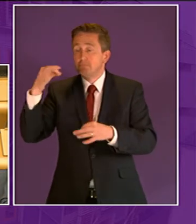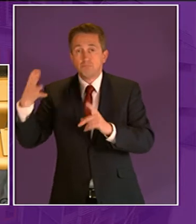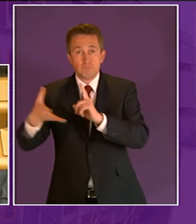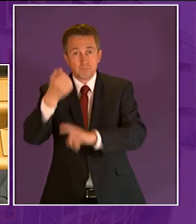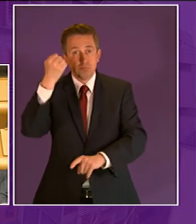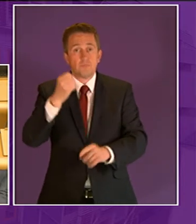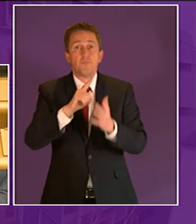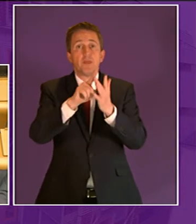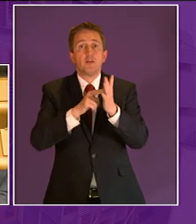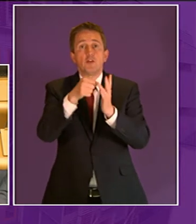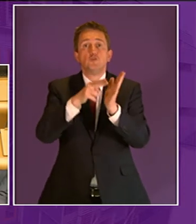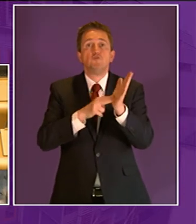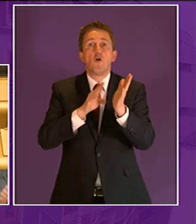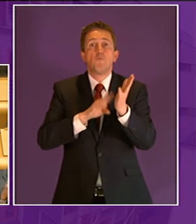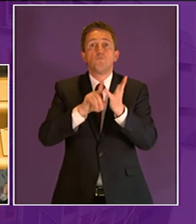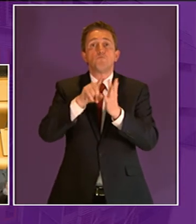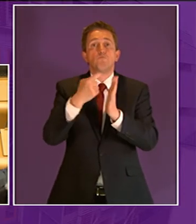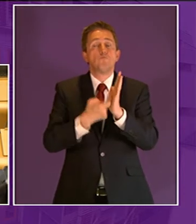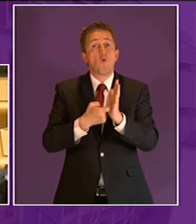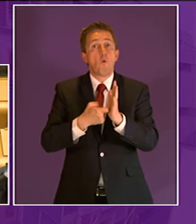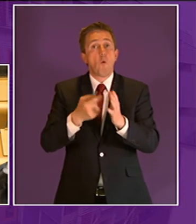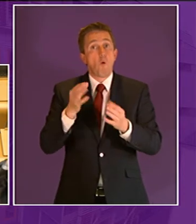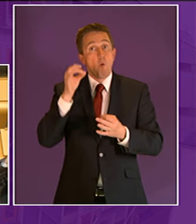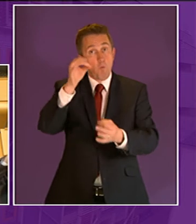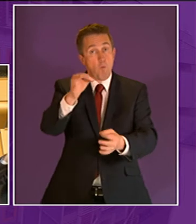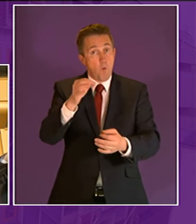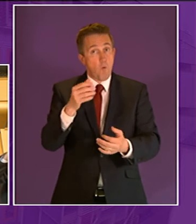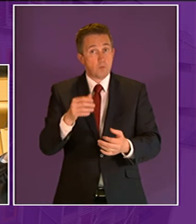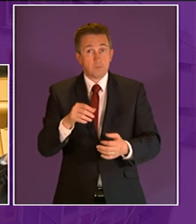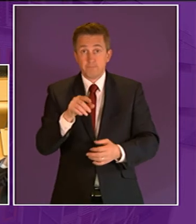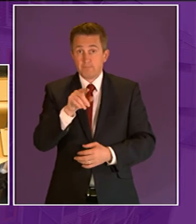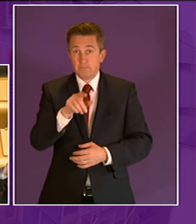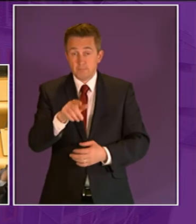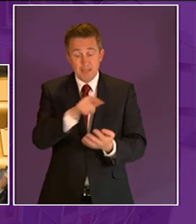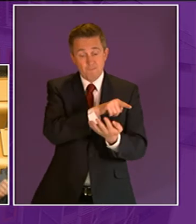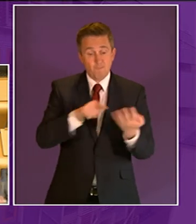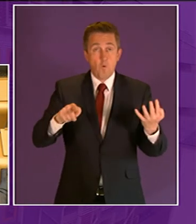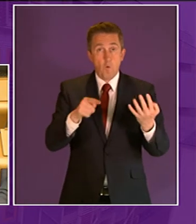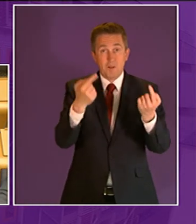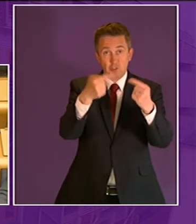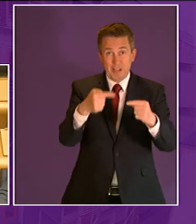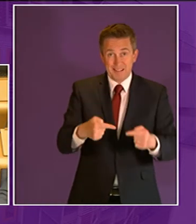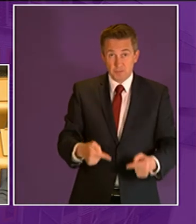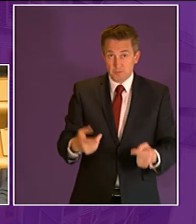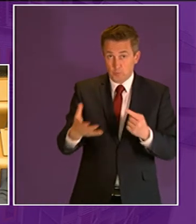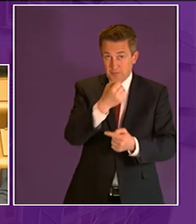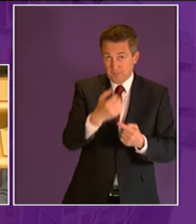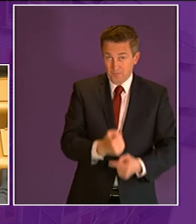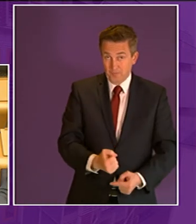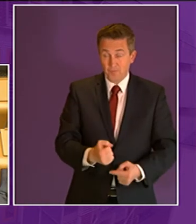example of this phenomenon four challenges lie at the heart of this award program firstly school children are